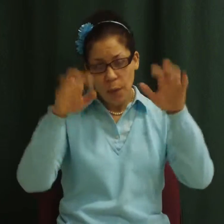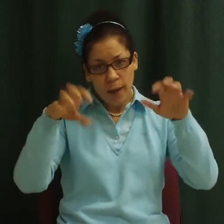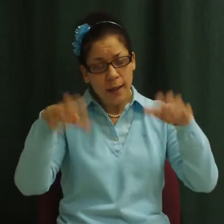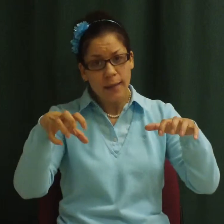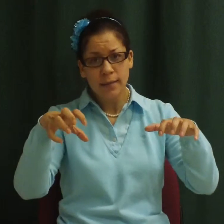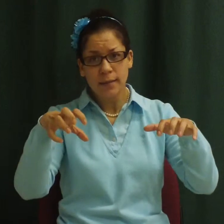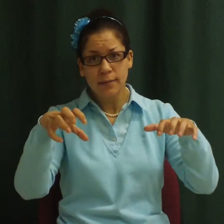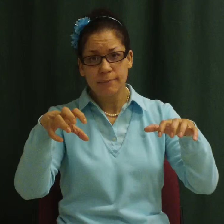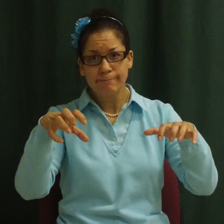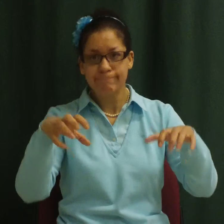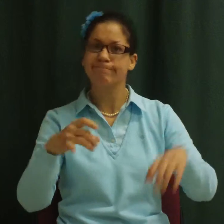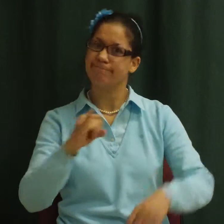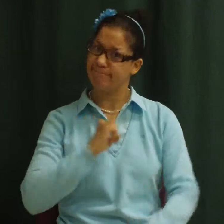I've got to find out.